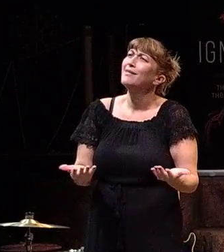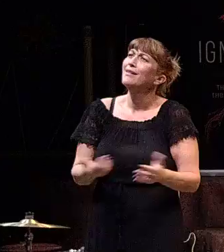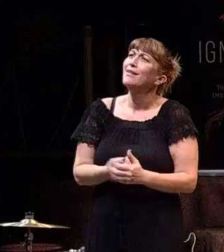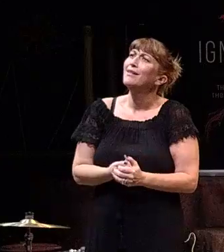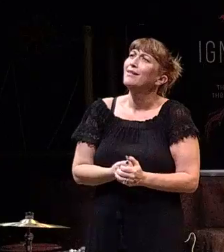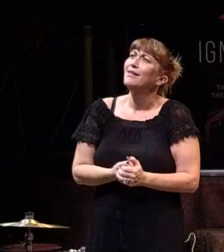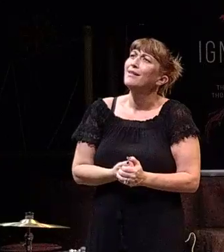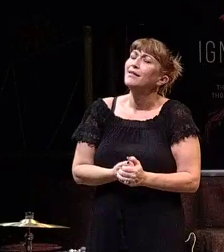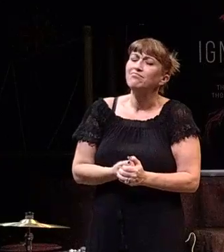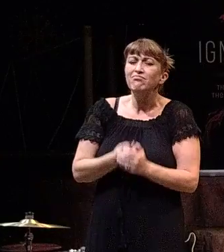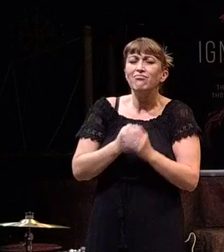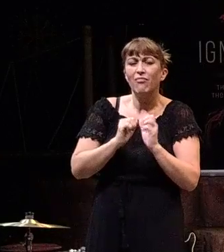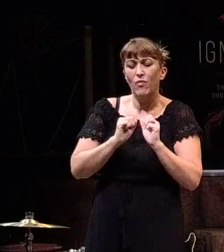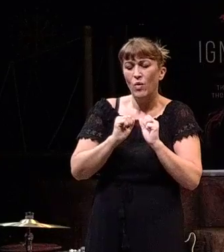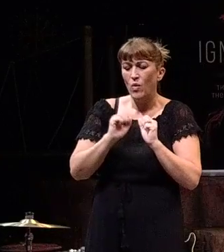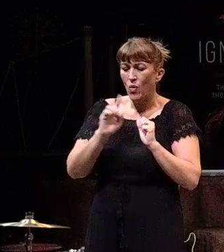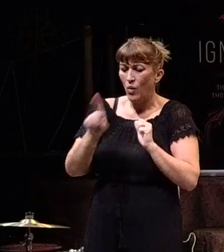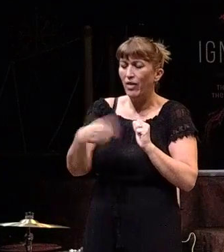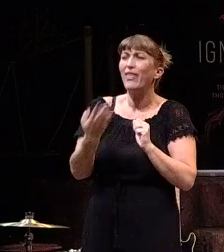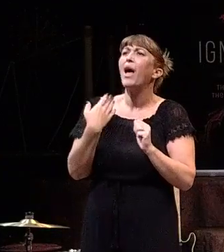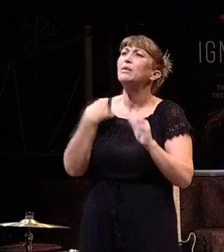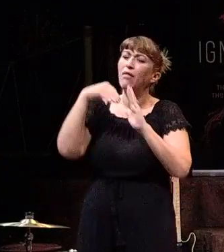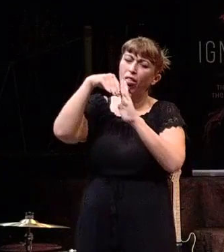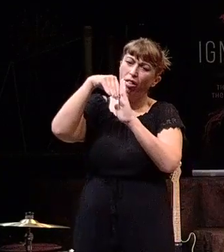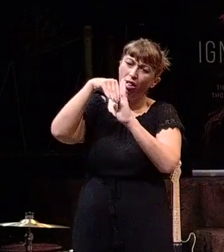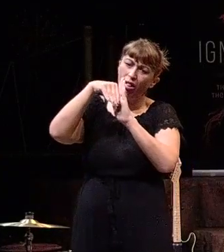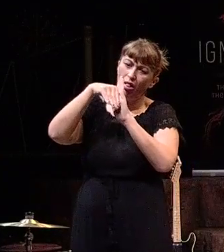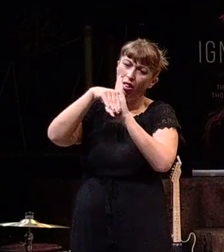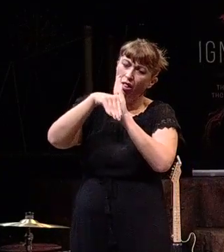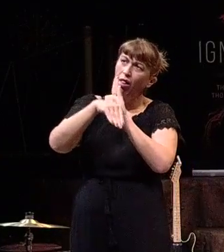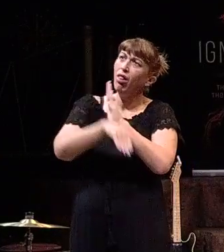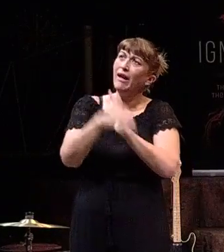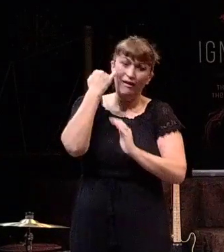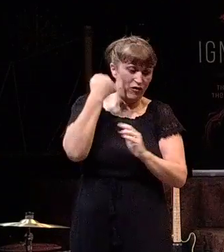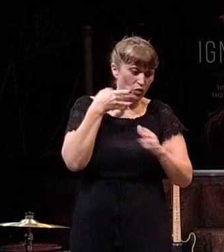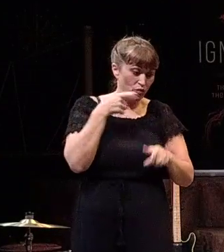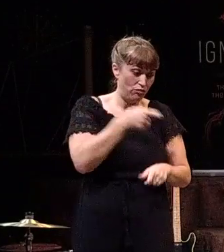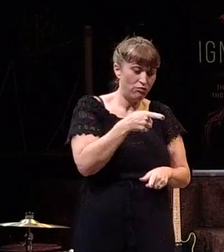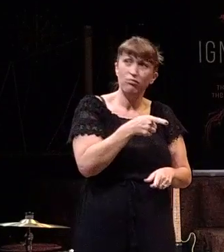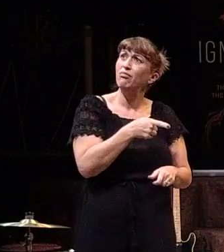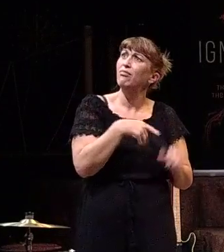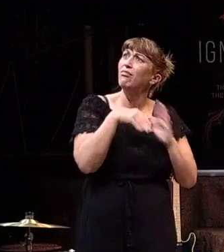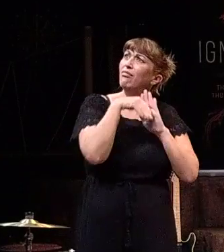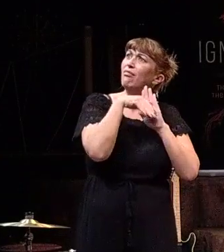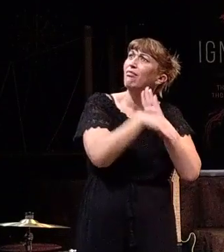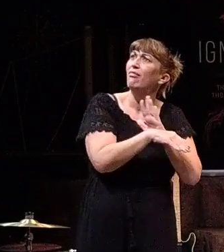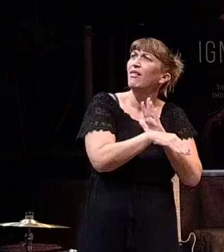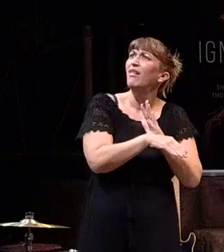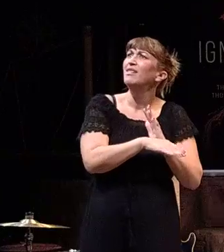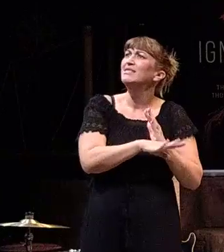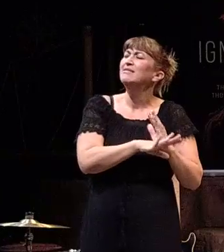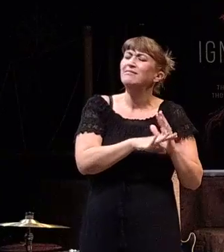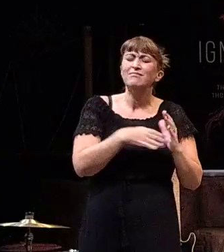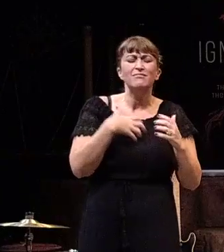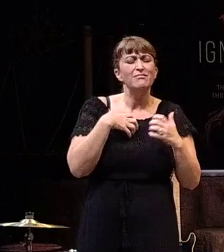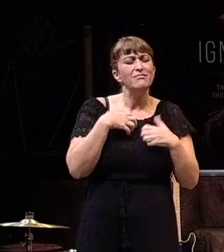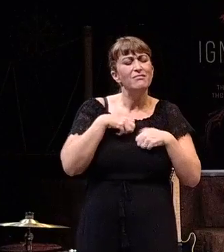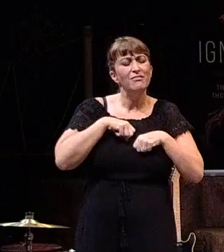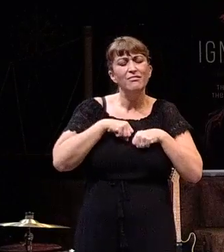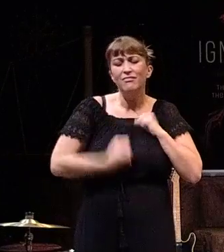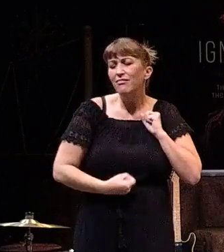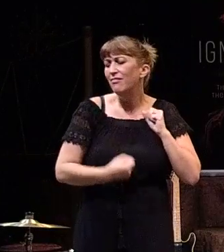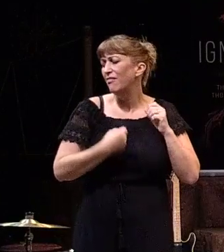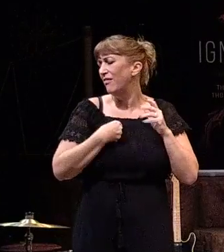All that happens from this is this is a downward spiral that results not only in a miserable life, an